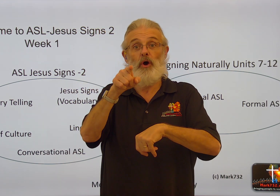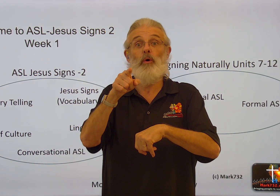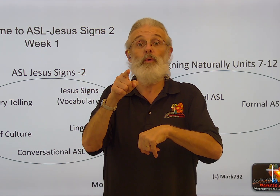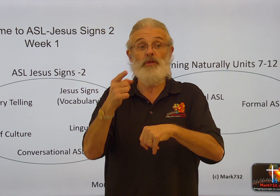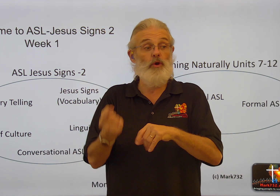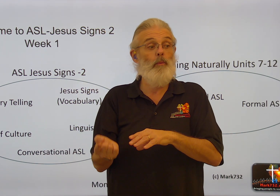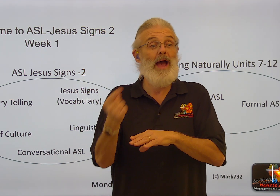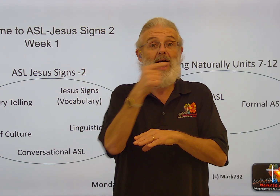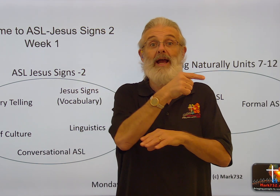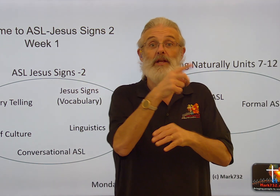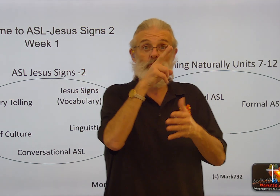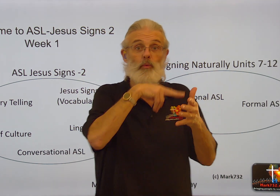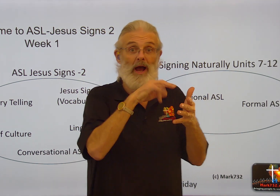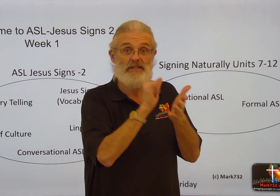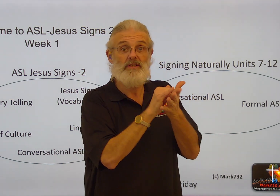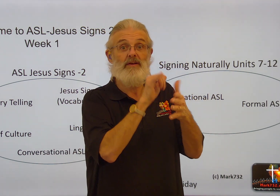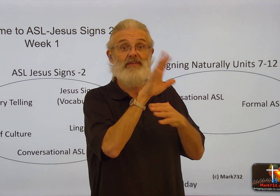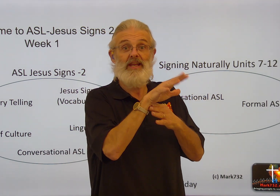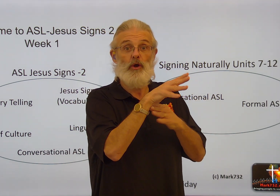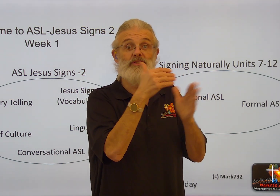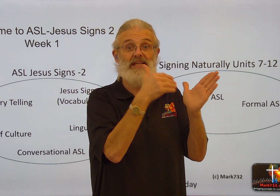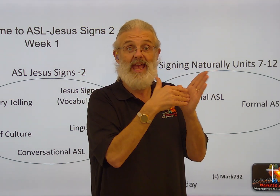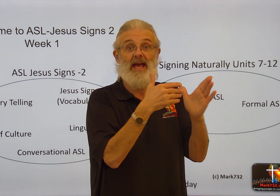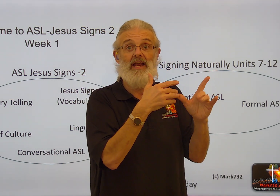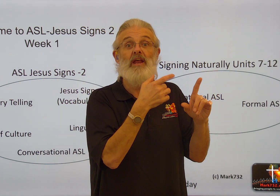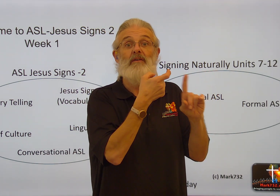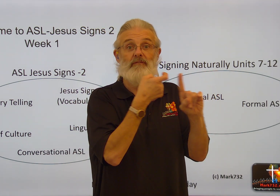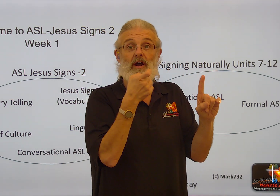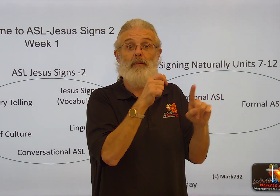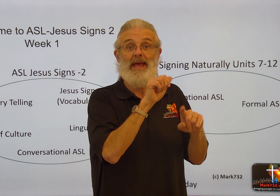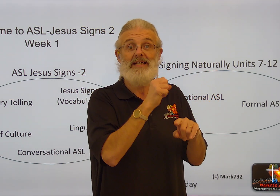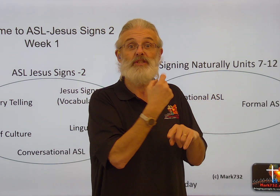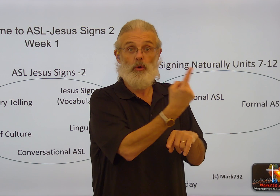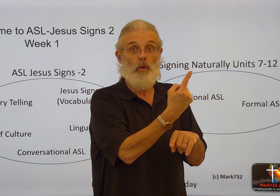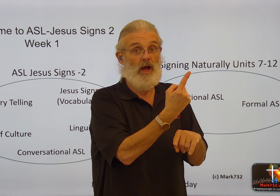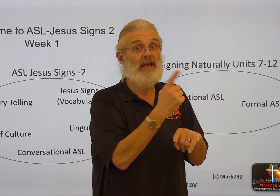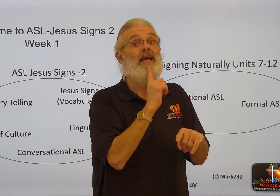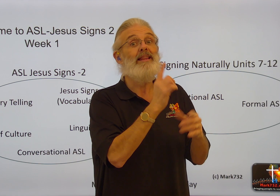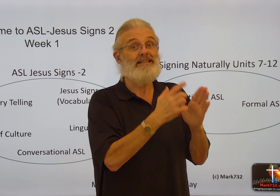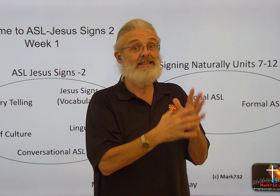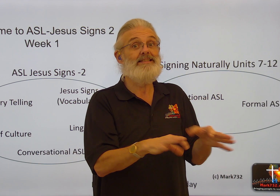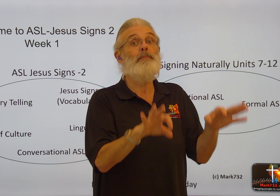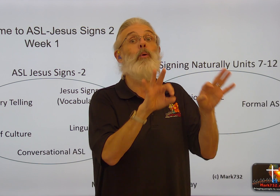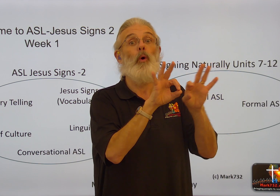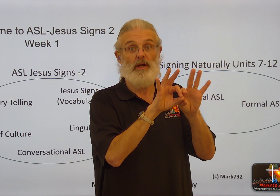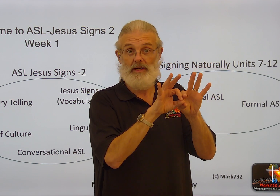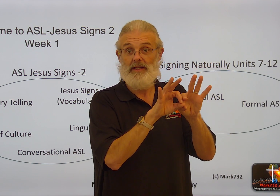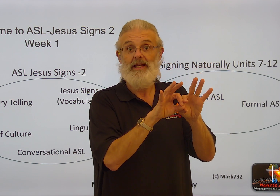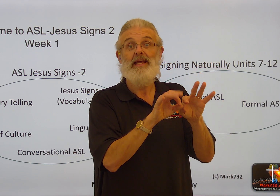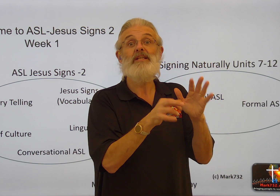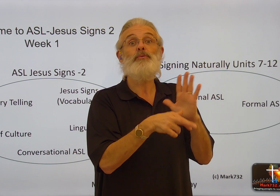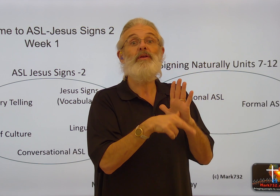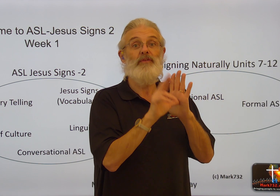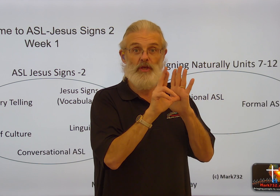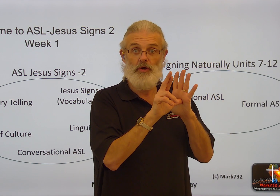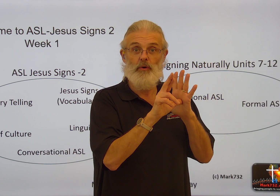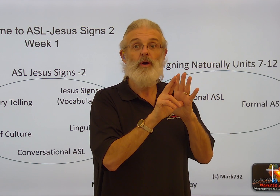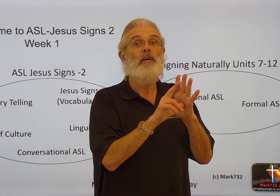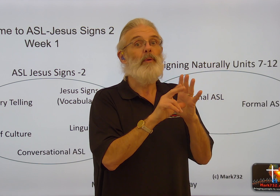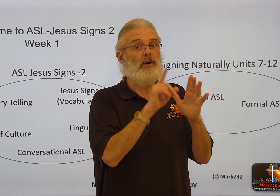when you go back and you watch the videos again from ASL 1, this is important. It's review, but it